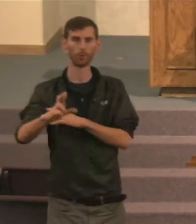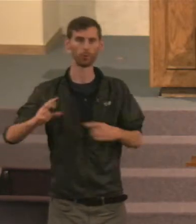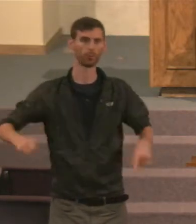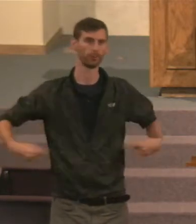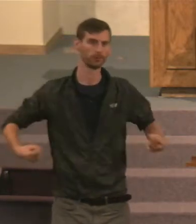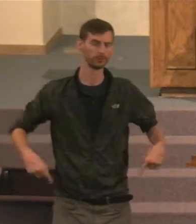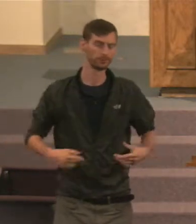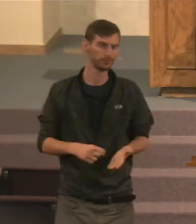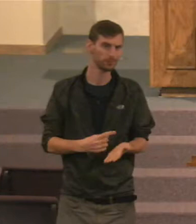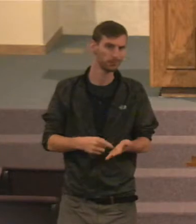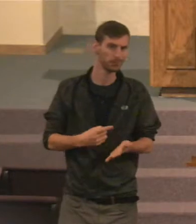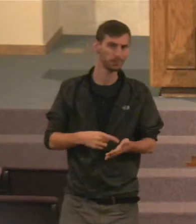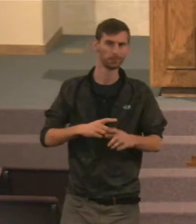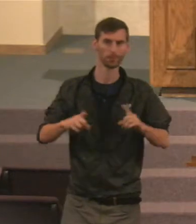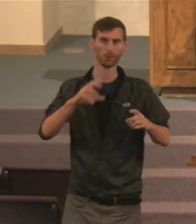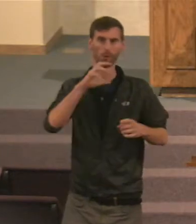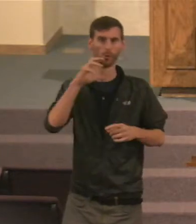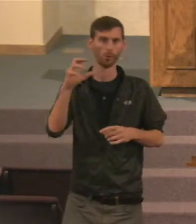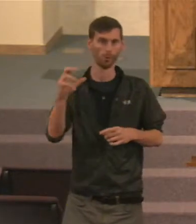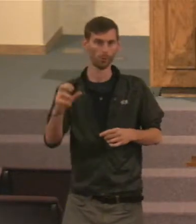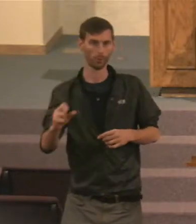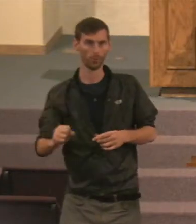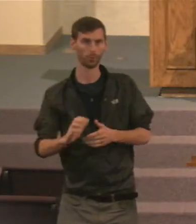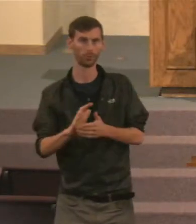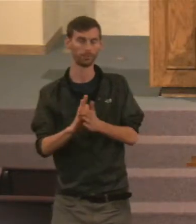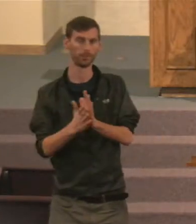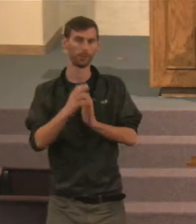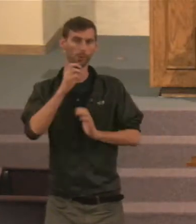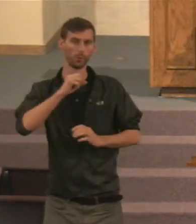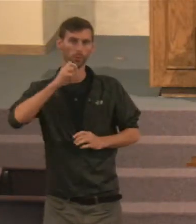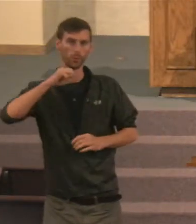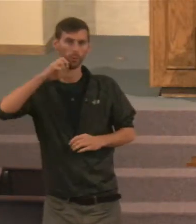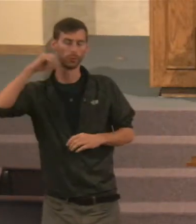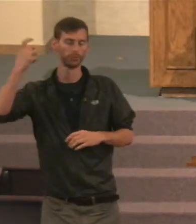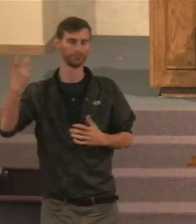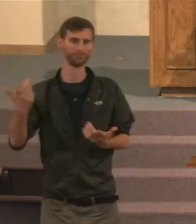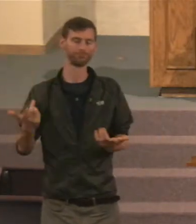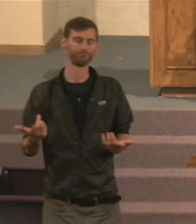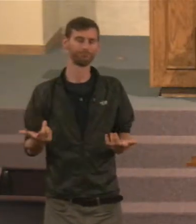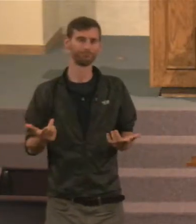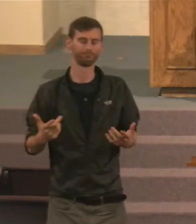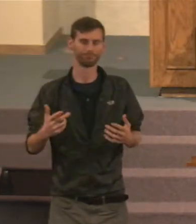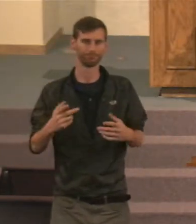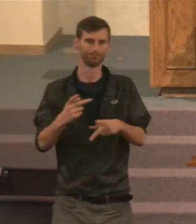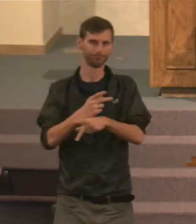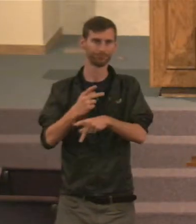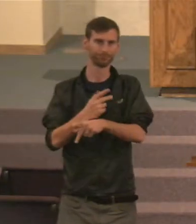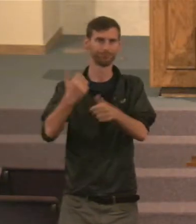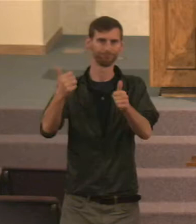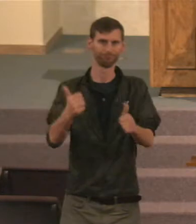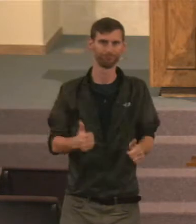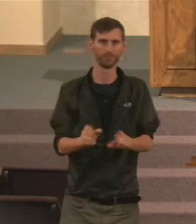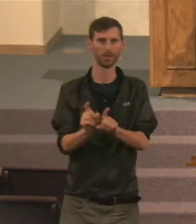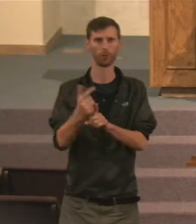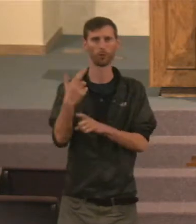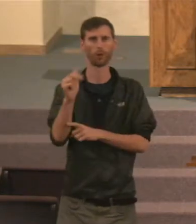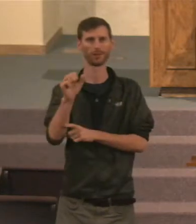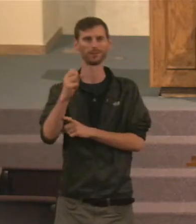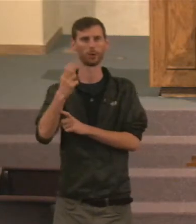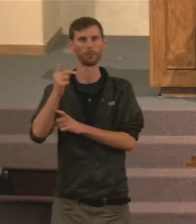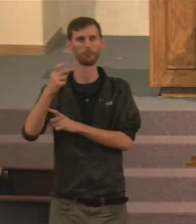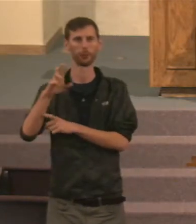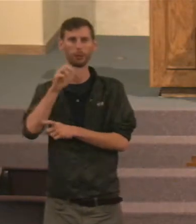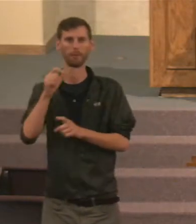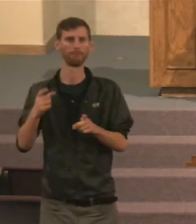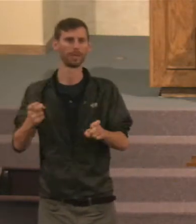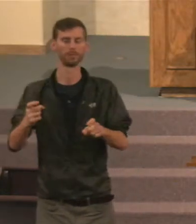But as you get older, it's harder to do that. And it's just like a grasshopper that doesn't move rapidly, just dragging along. And somebody even said